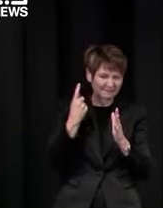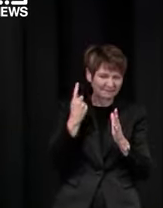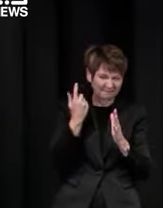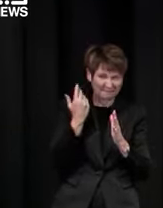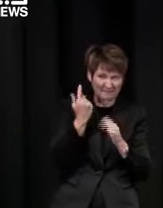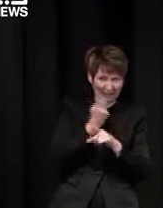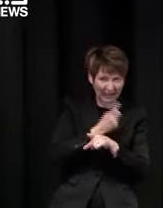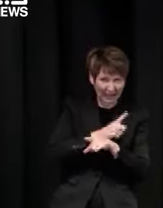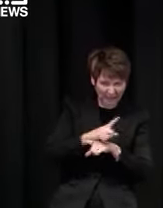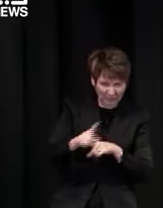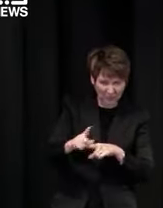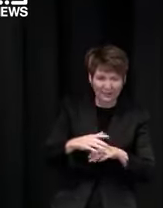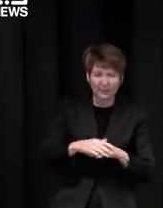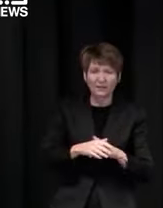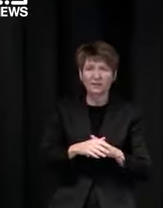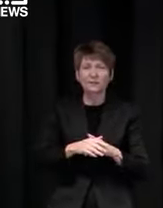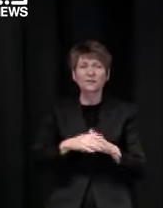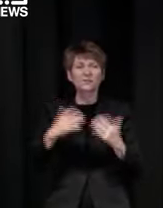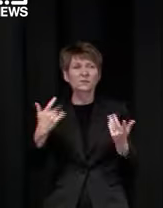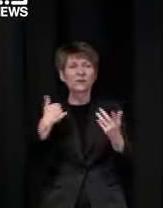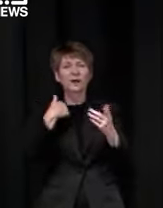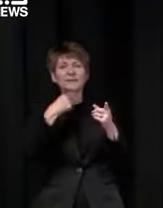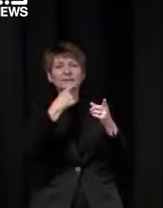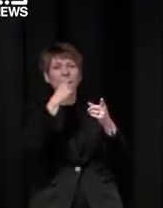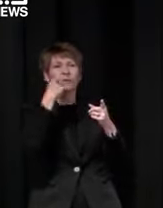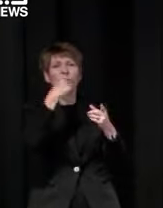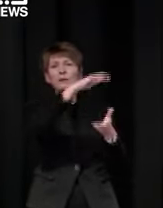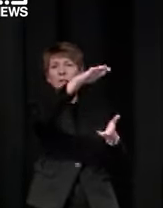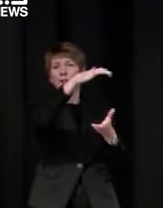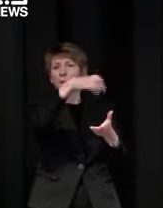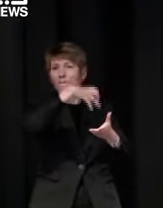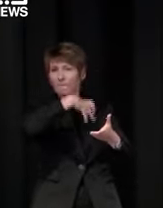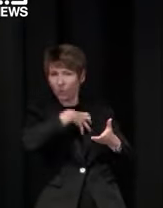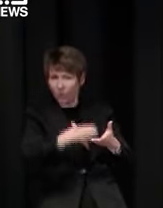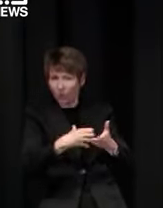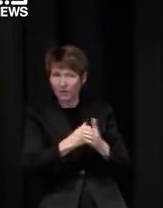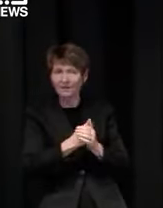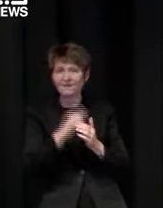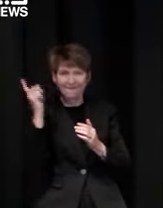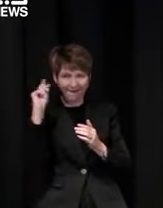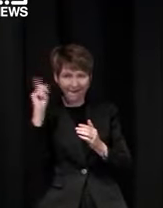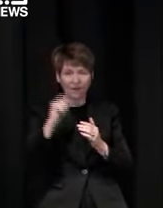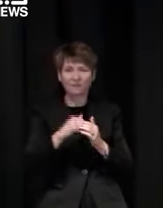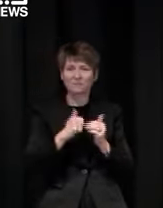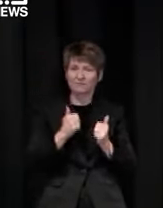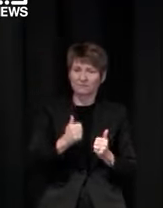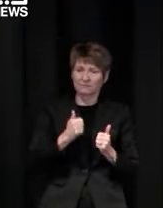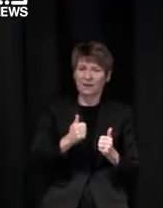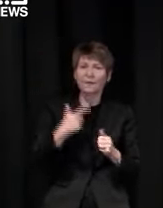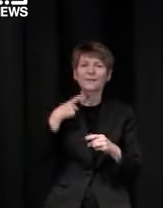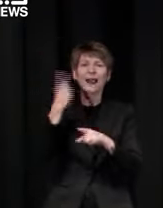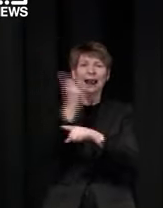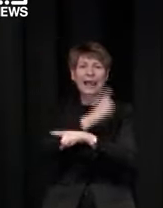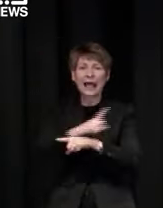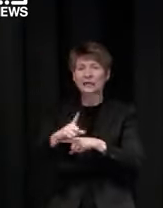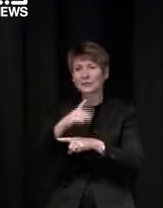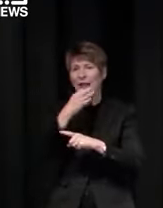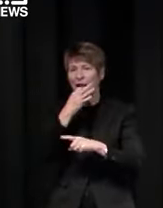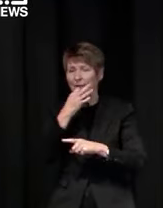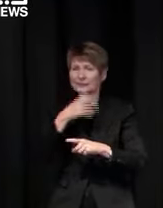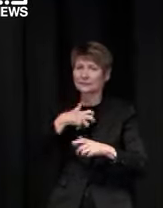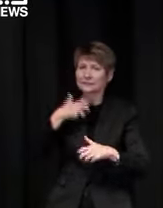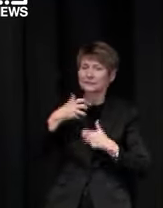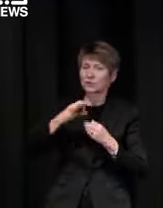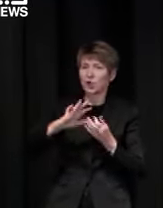i think we're asked the question can you shorten the interval and the answer was no i don't have enough stuff that's getting better the other thing too though is that pfizer supplying